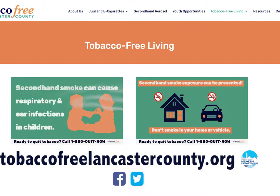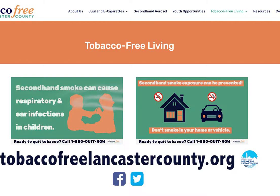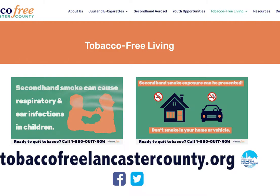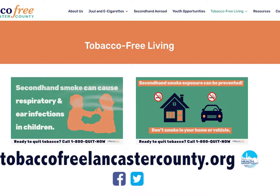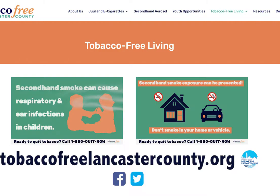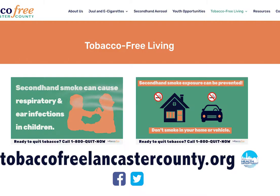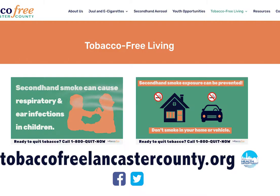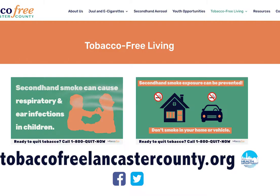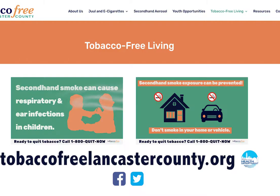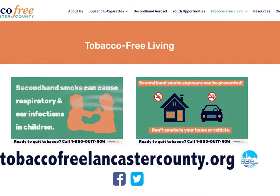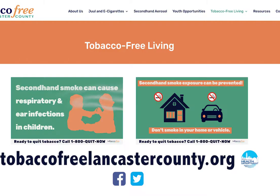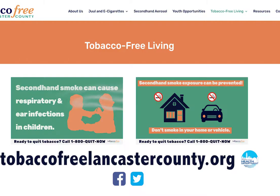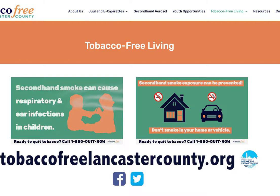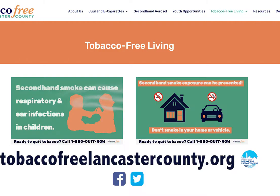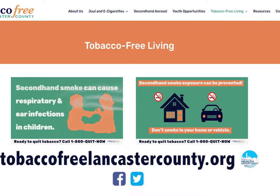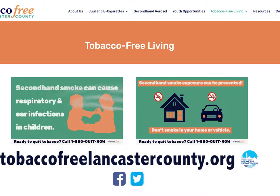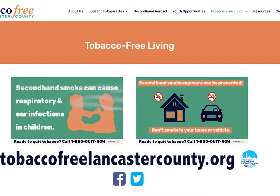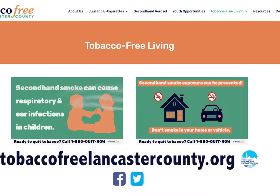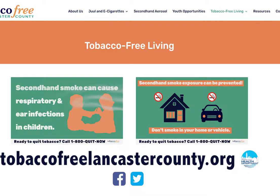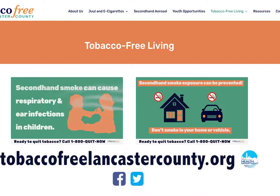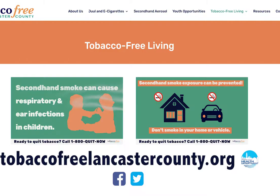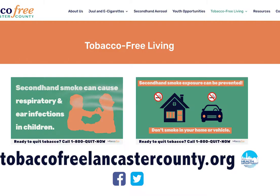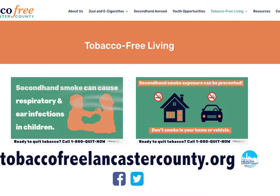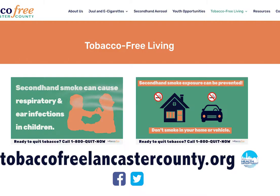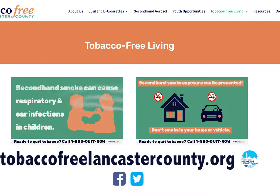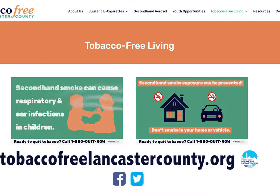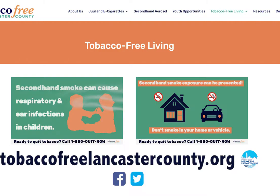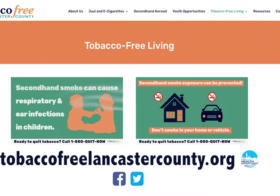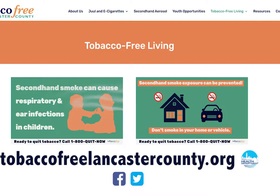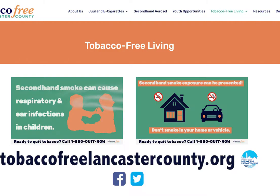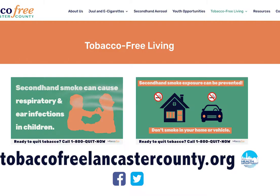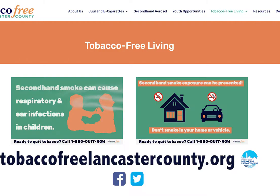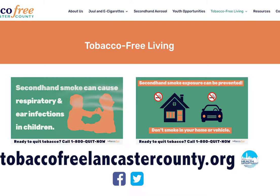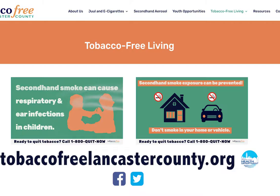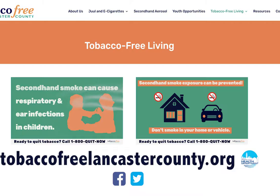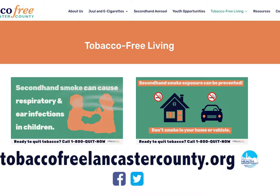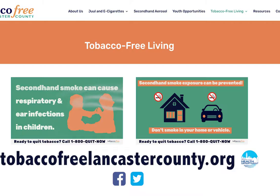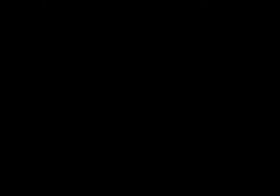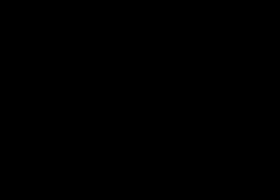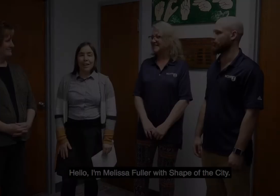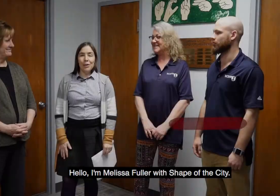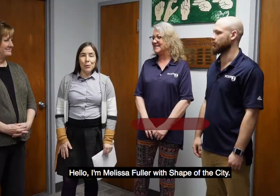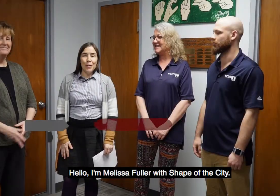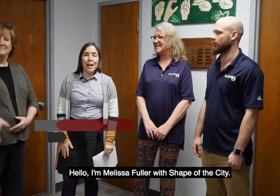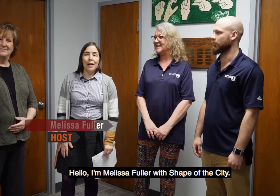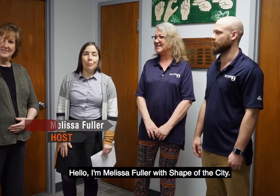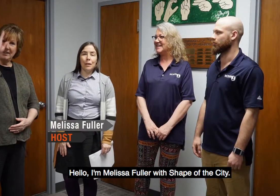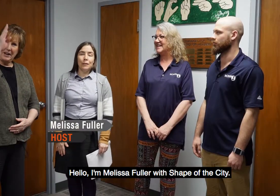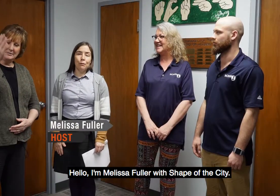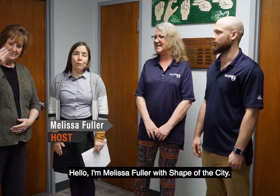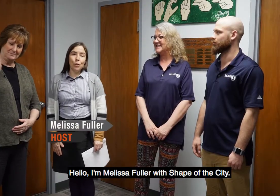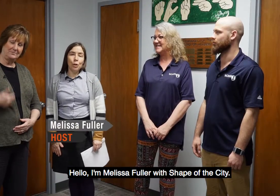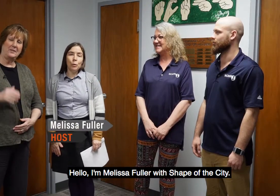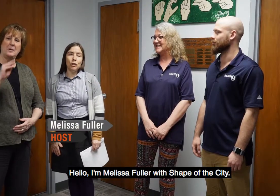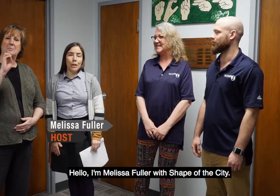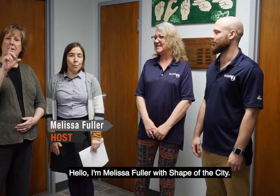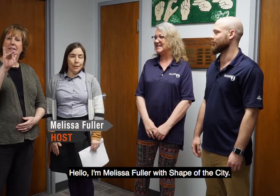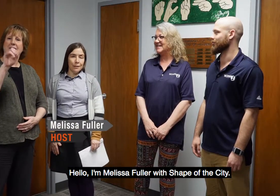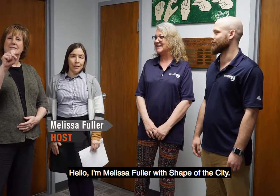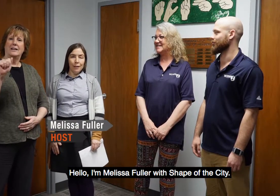Lancaster County Health Department, or by visiting Tobacco-FreeLancasterCounty.org. Hello, I'm Melissa Fuller with Shape of the City.